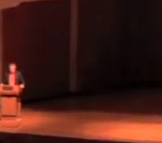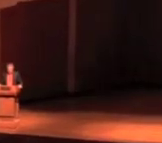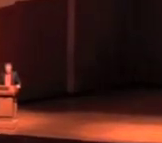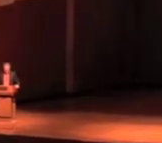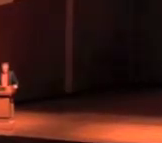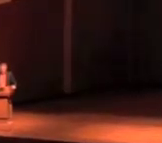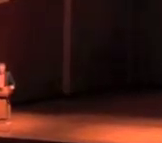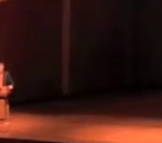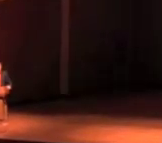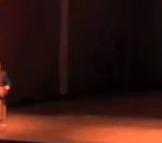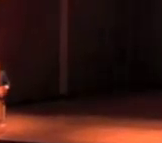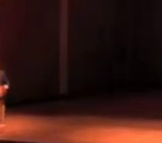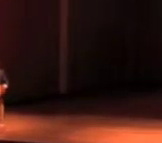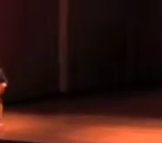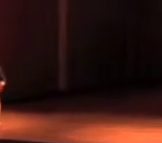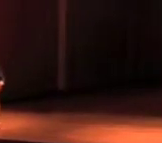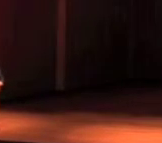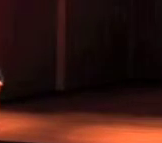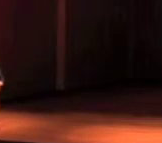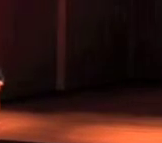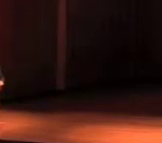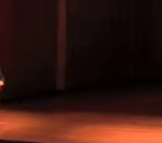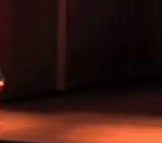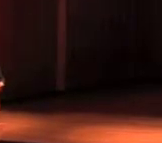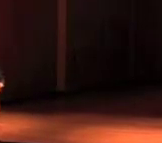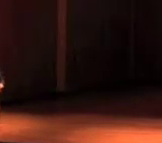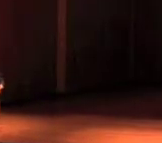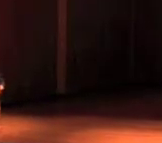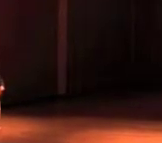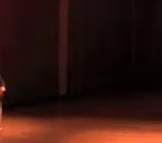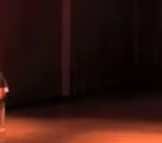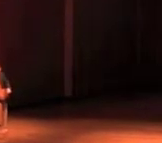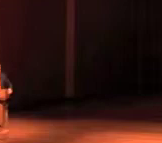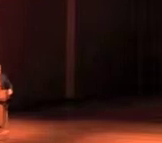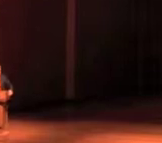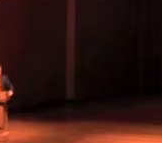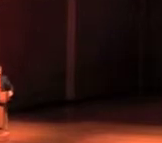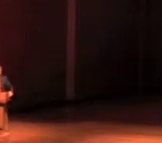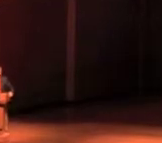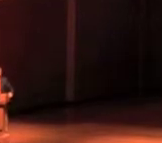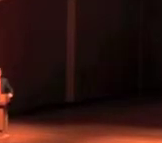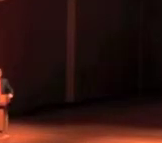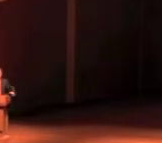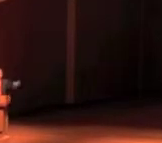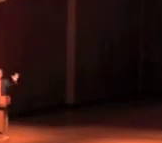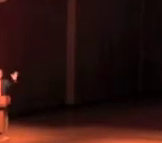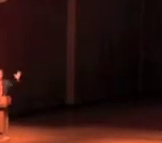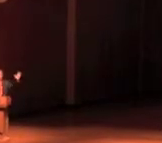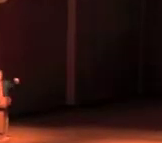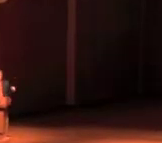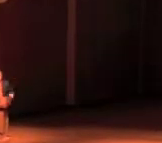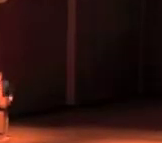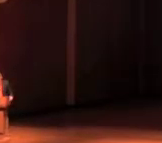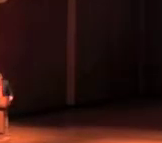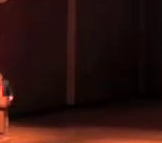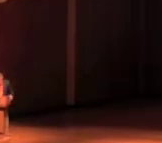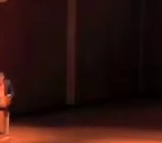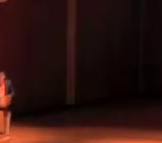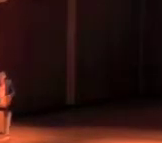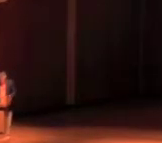ILL, ILL, ILL, ILL, Welcome!